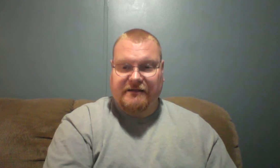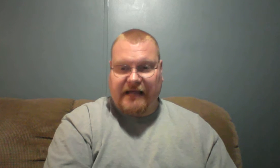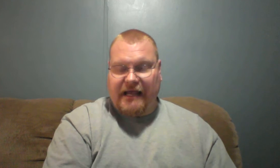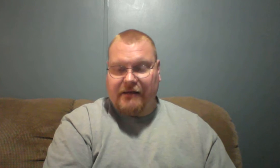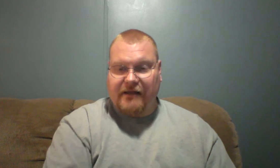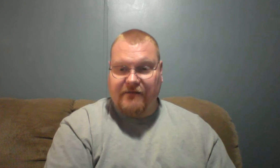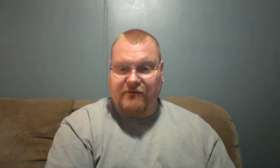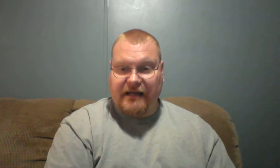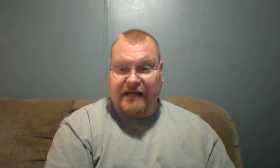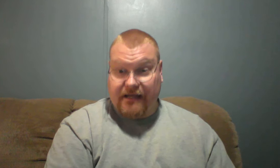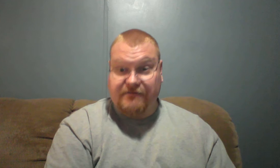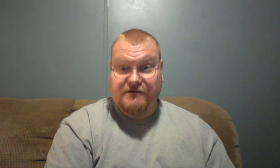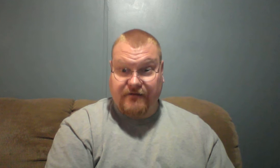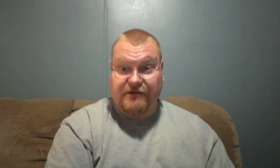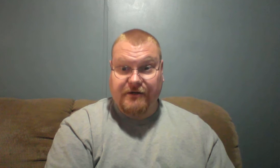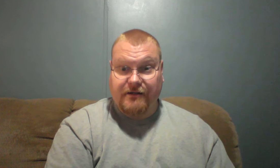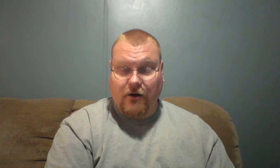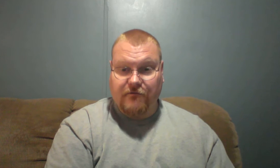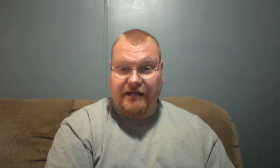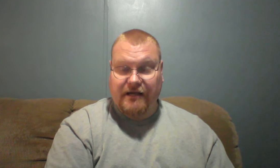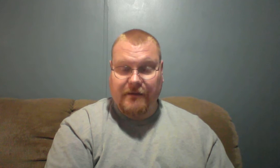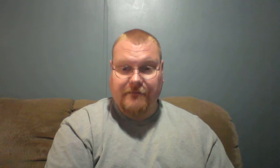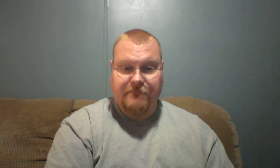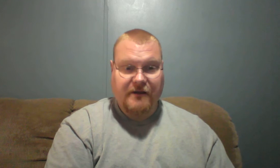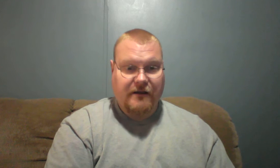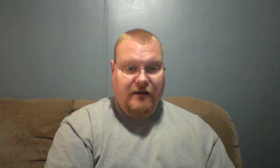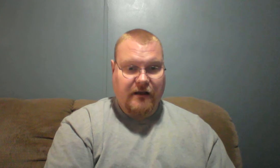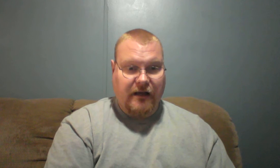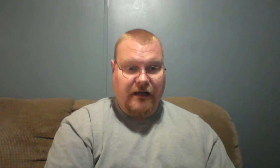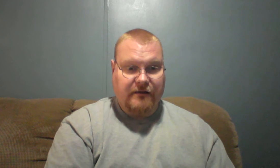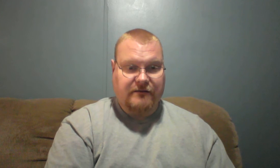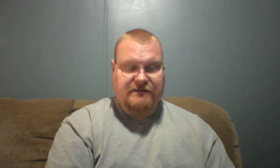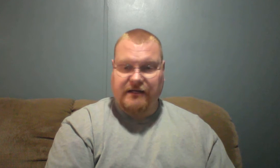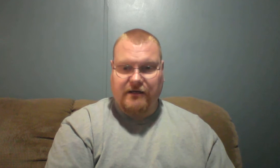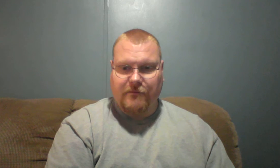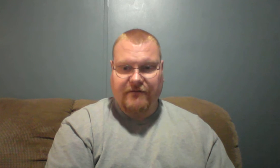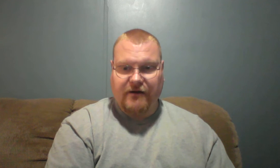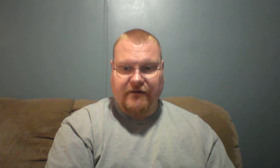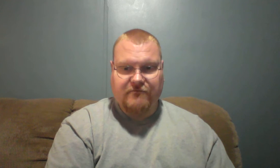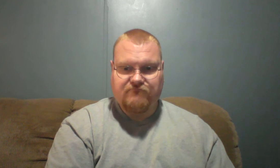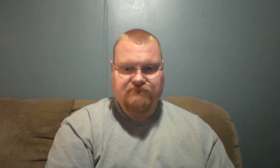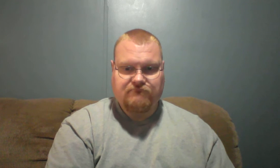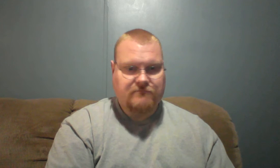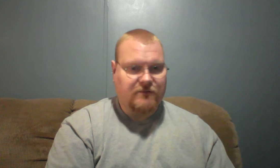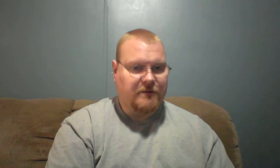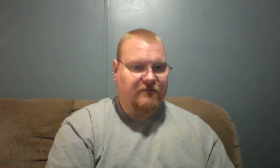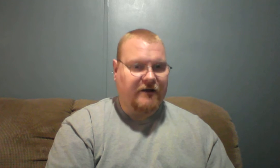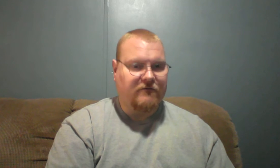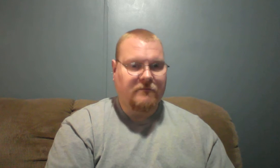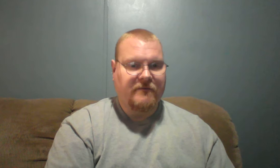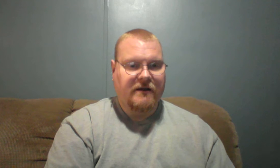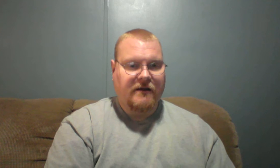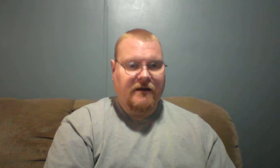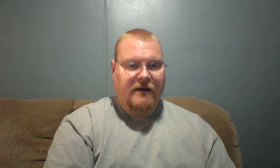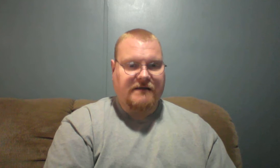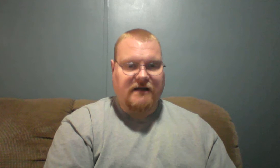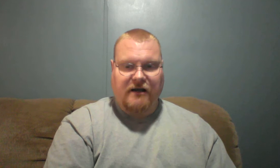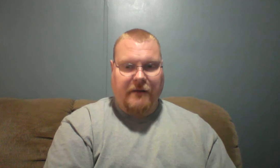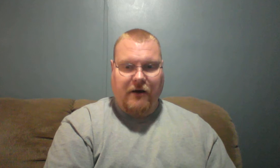and thankful that he gives us victory over the enemy. Uh, I said, don't be afraid of him. Don't be afraid. He's not got power